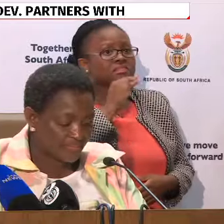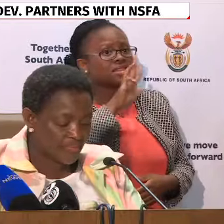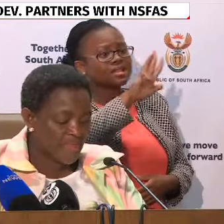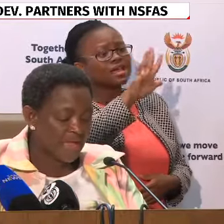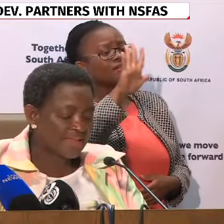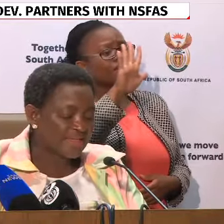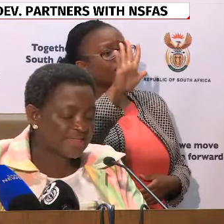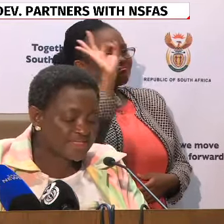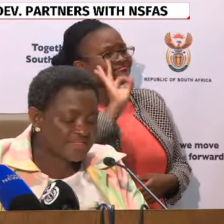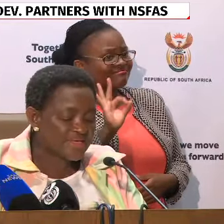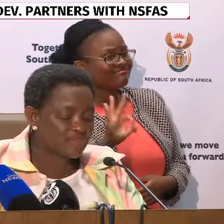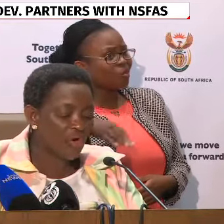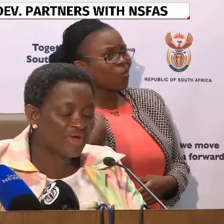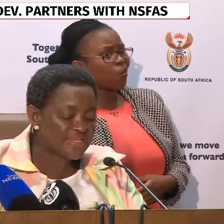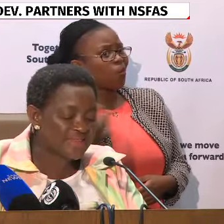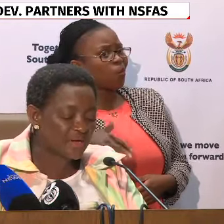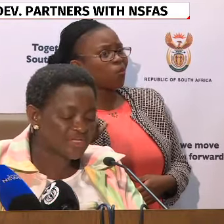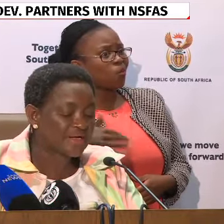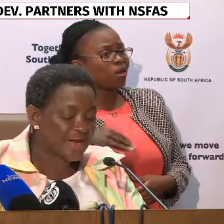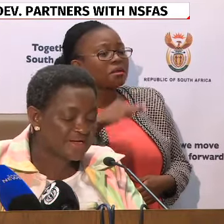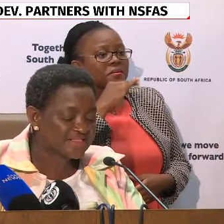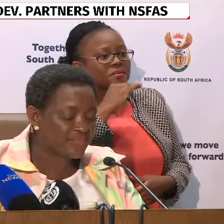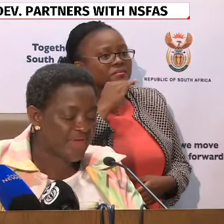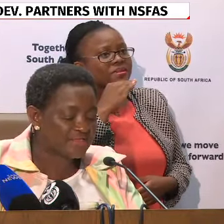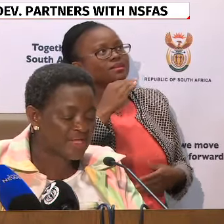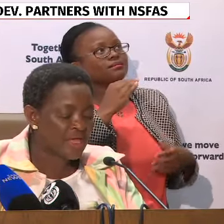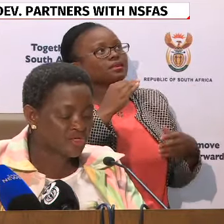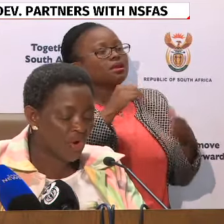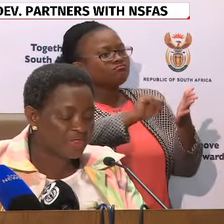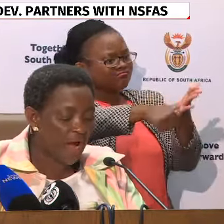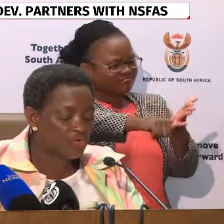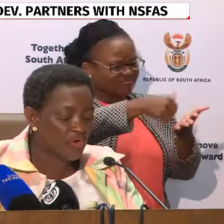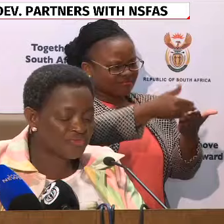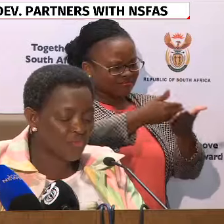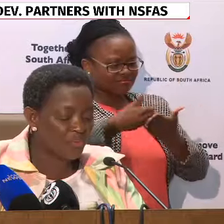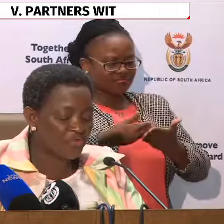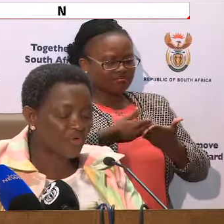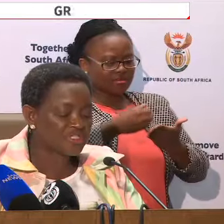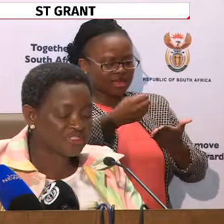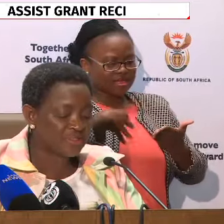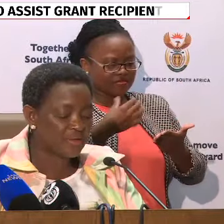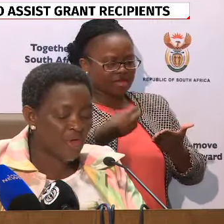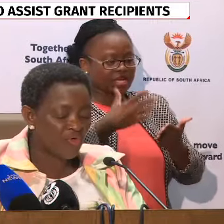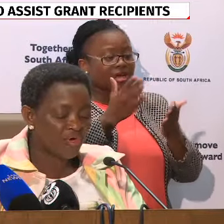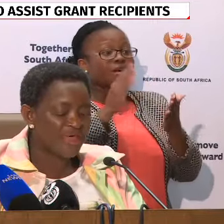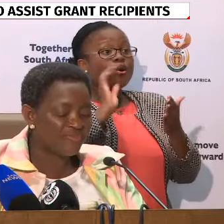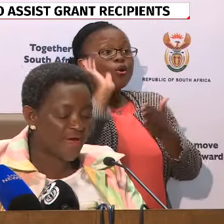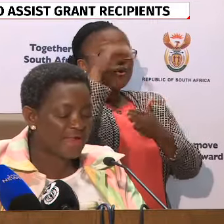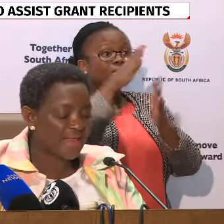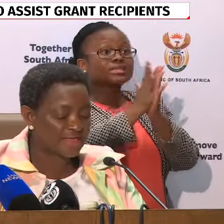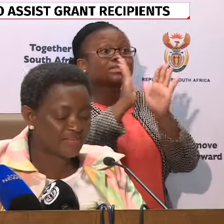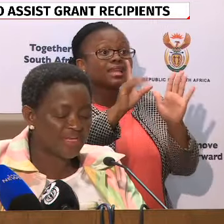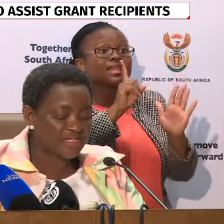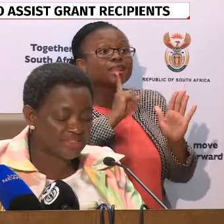This suggests that over 10,000 grant recipients dropped out of school before sitting for their